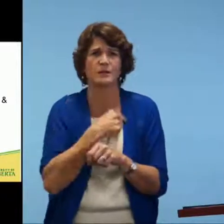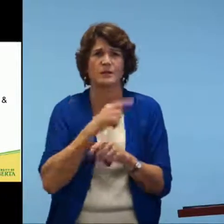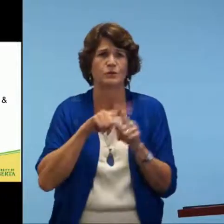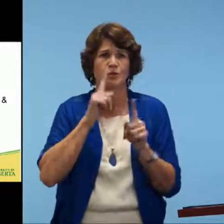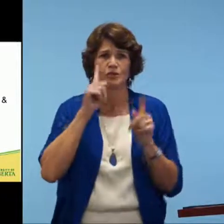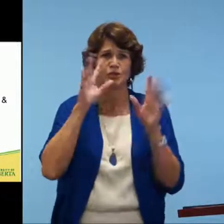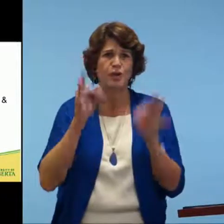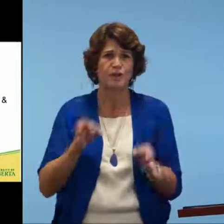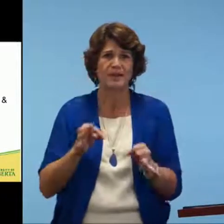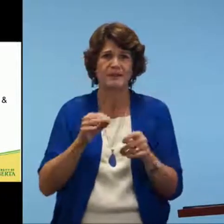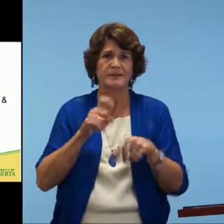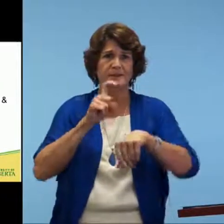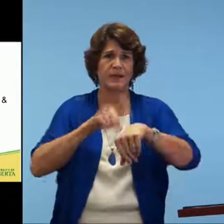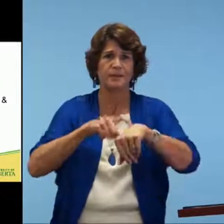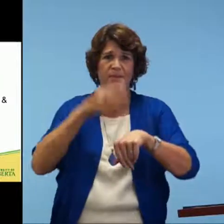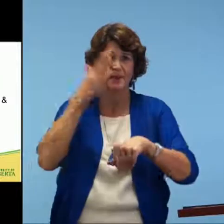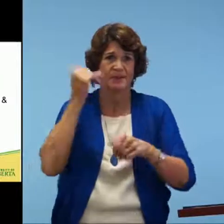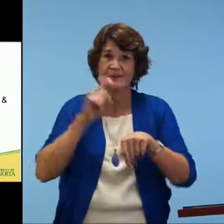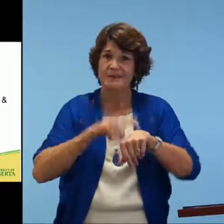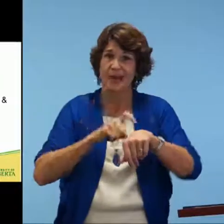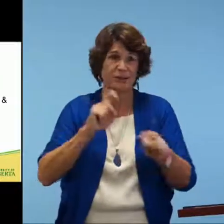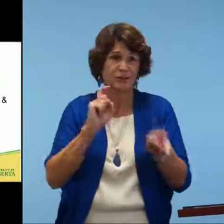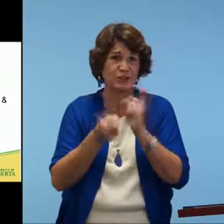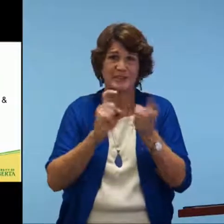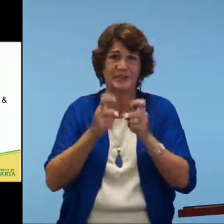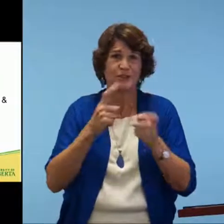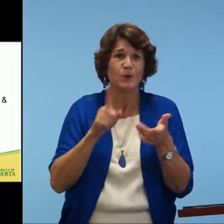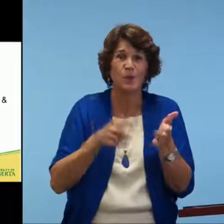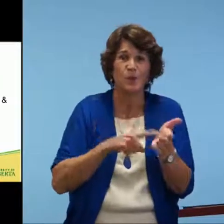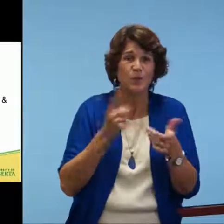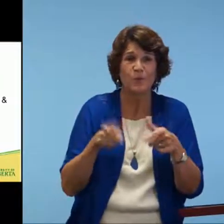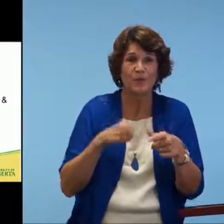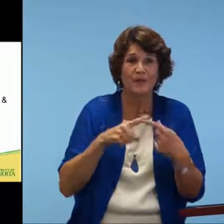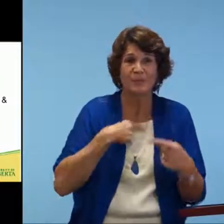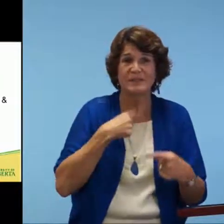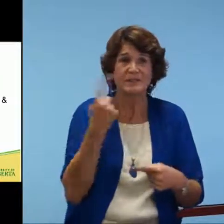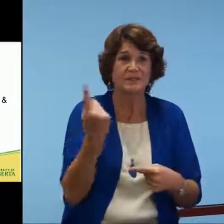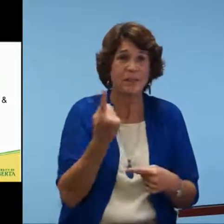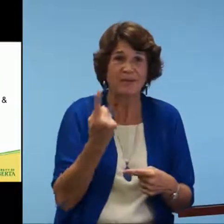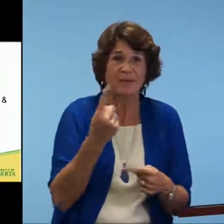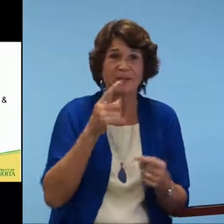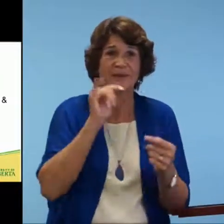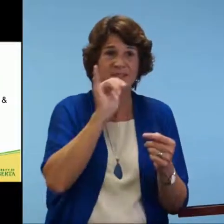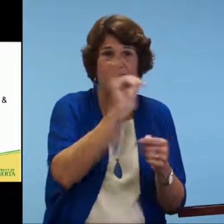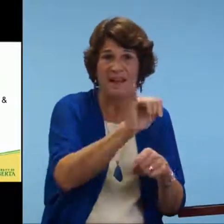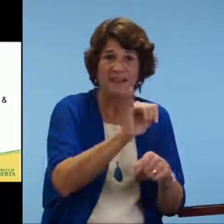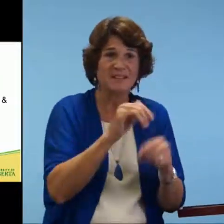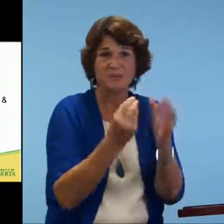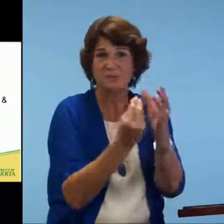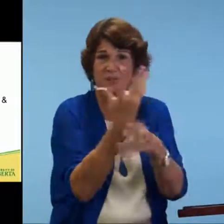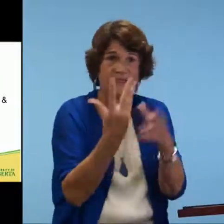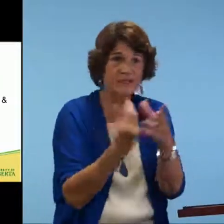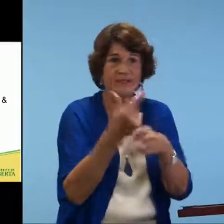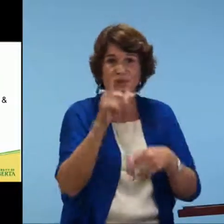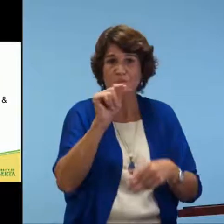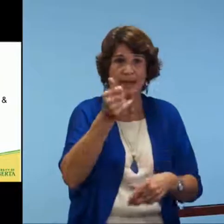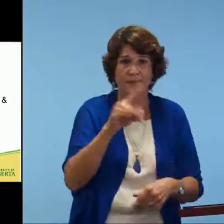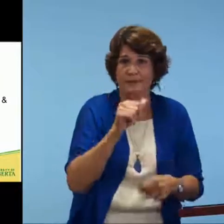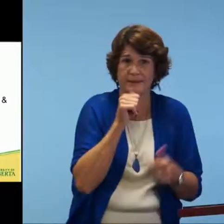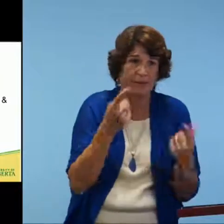Yeah, I think it would be hard for us to determine exact timelines because things are always changing. So every time we say something, you know, maybe it's